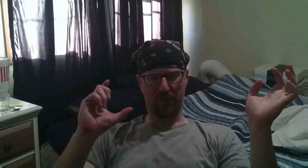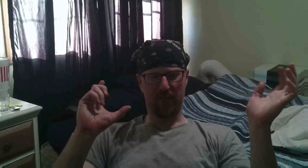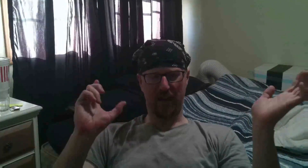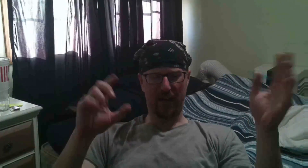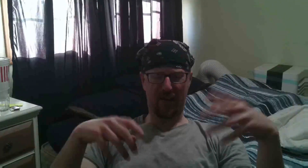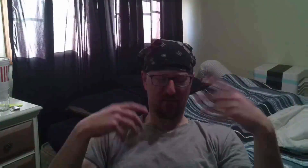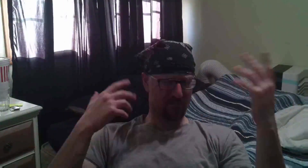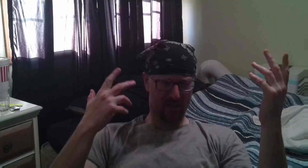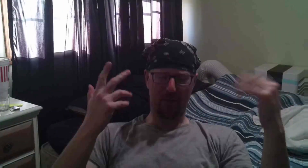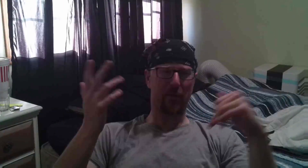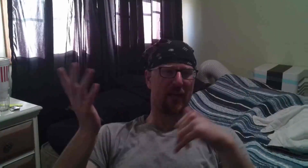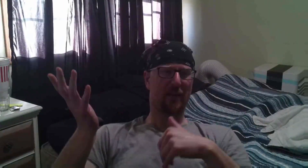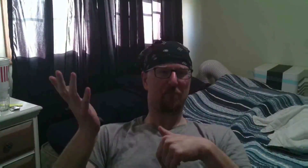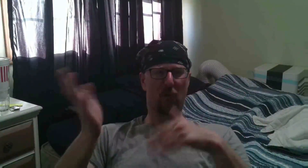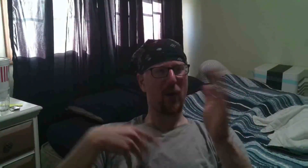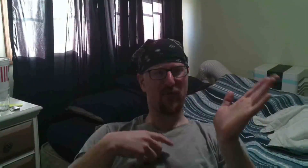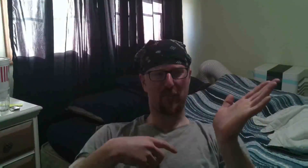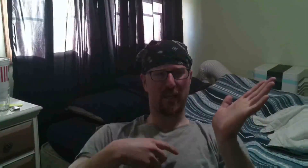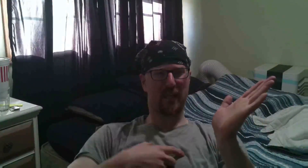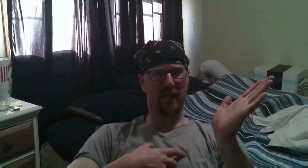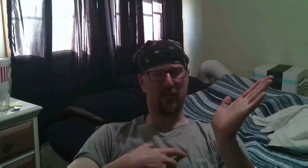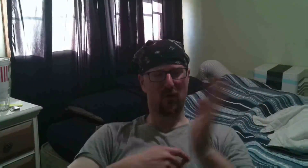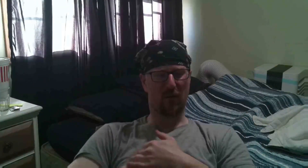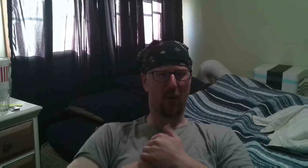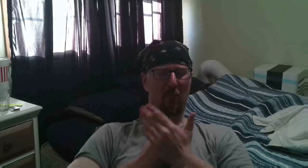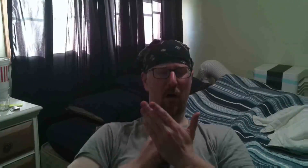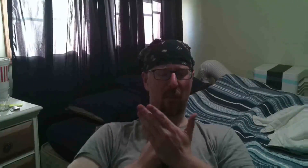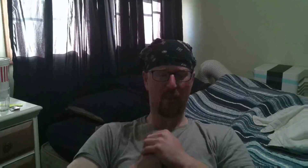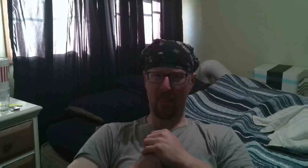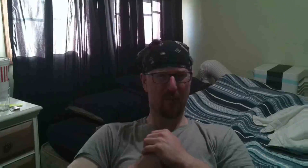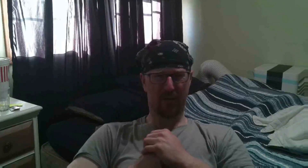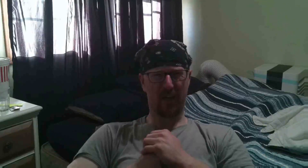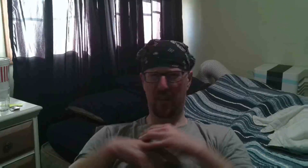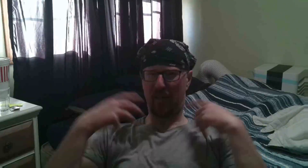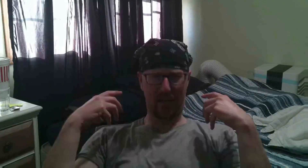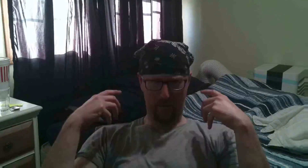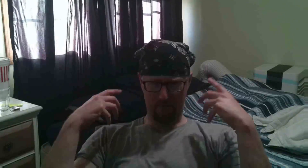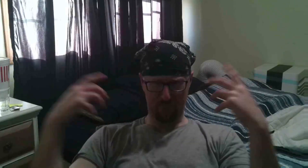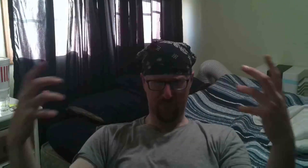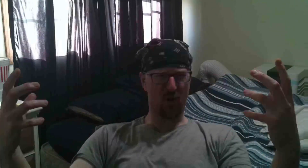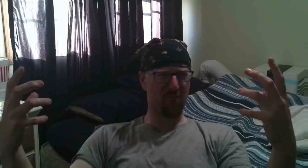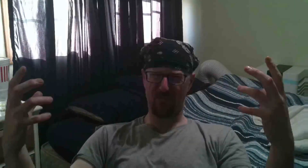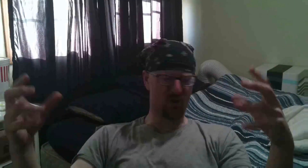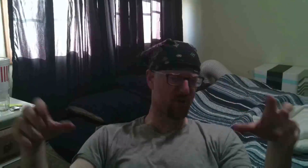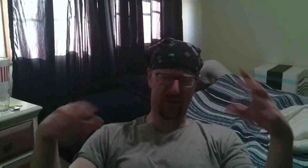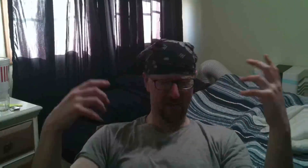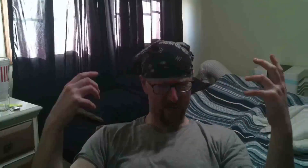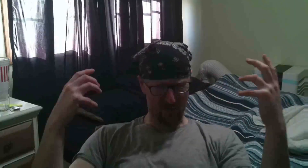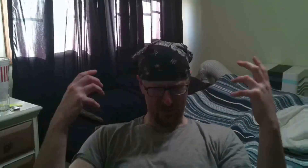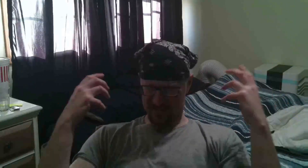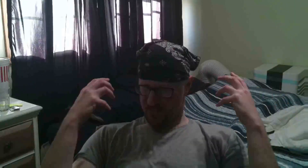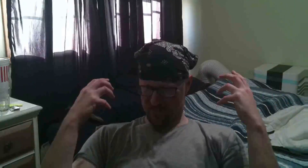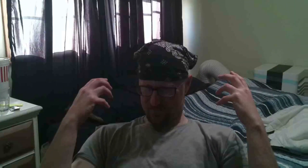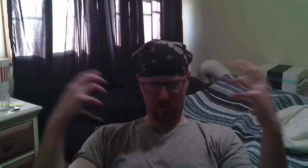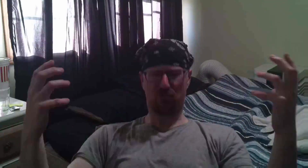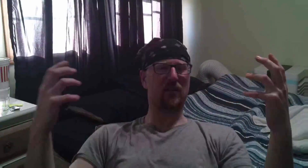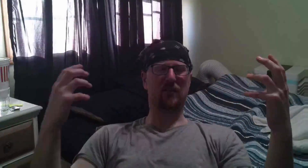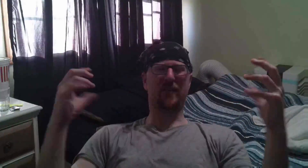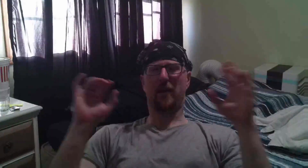rain that kept me away from PE for a month but nothing like no permanent or destructive damage